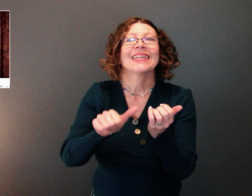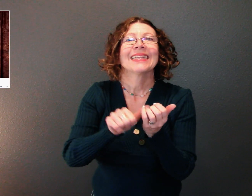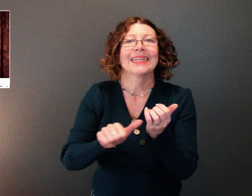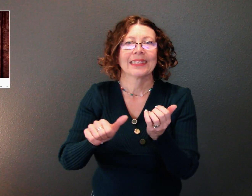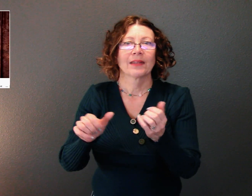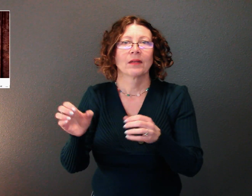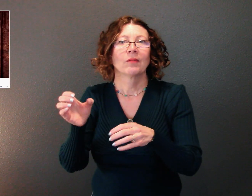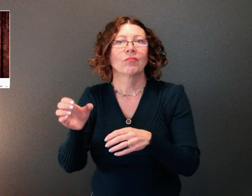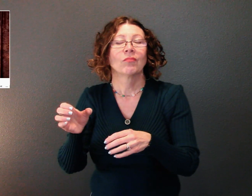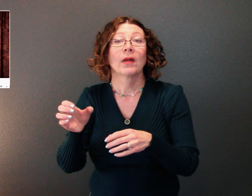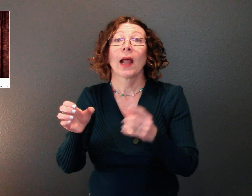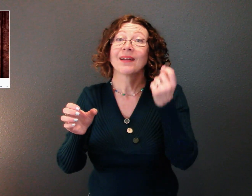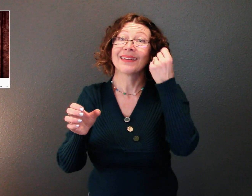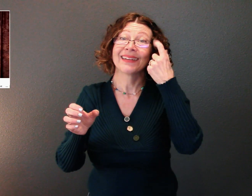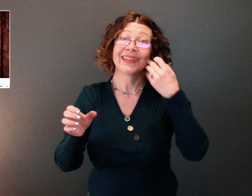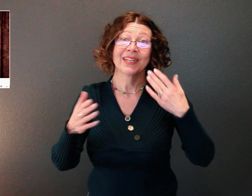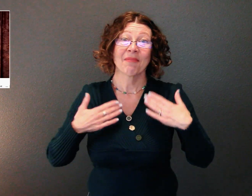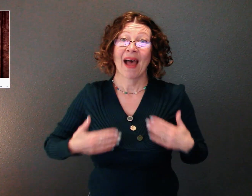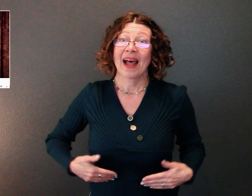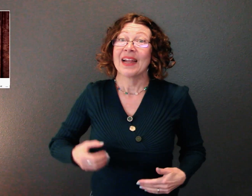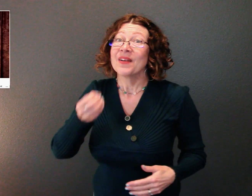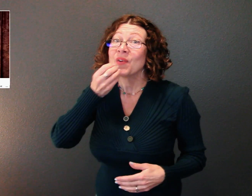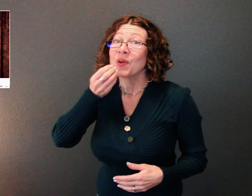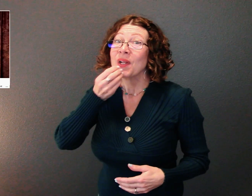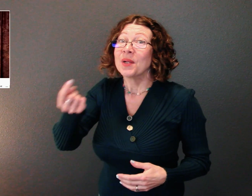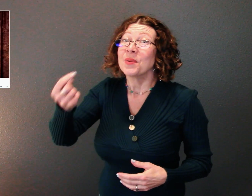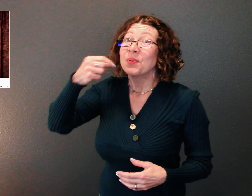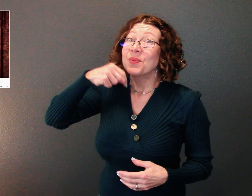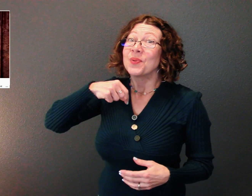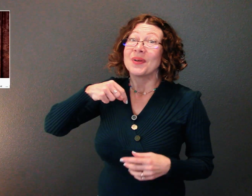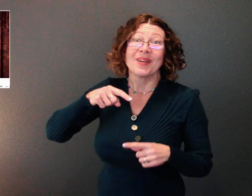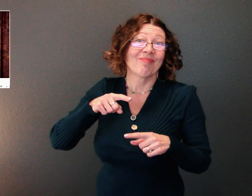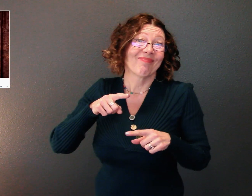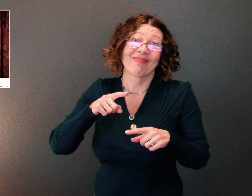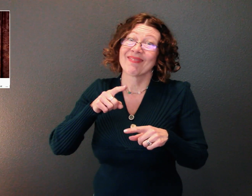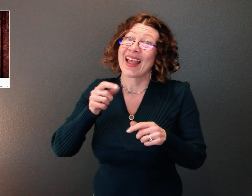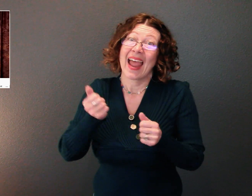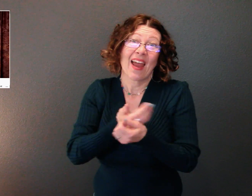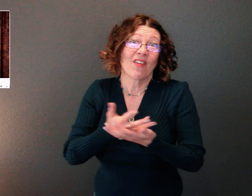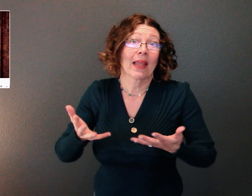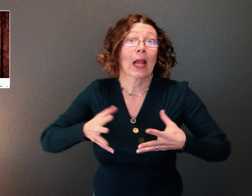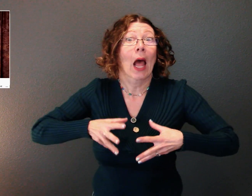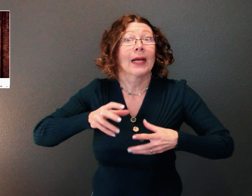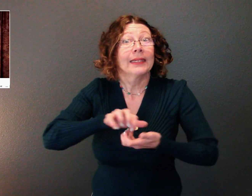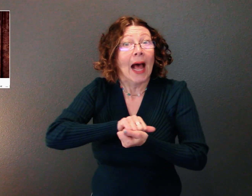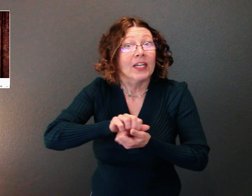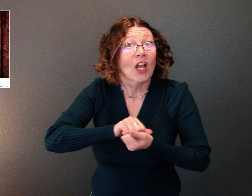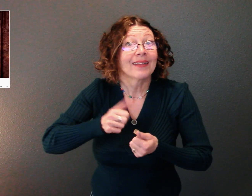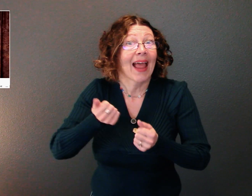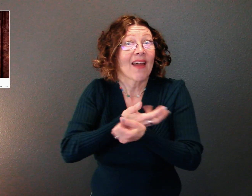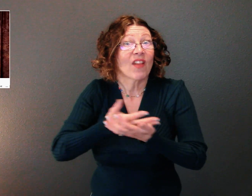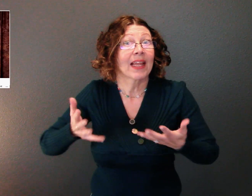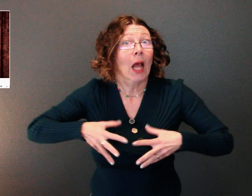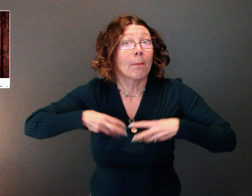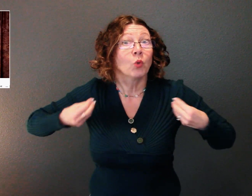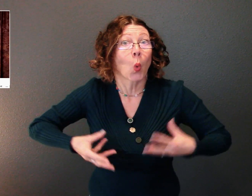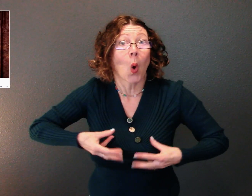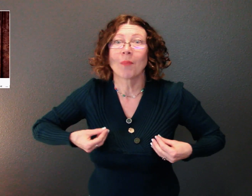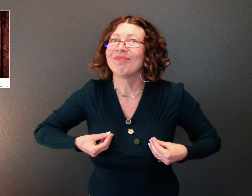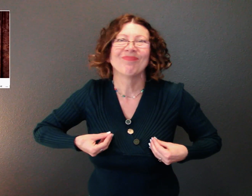Not everything that comes into your body is digestible in the stomach or the small intestine and not everything is absorbable. The material